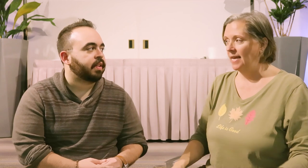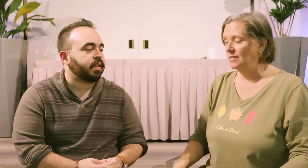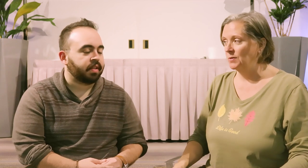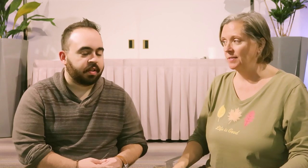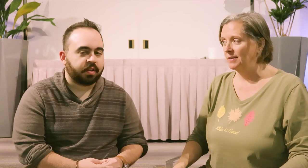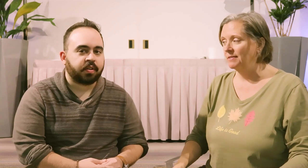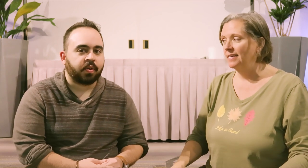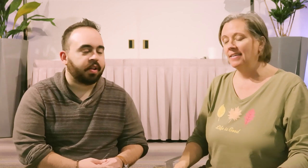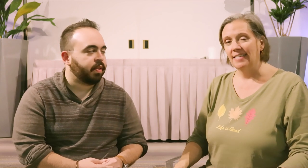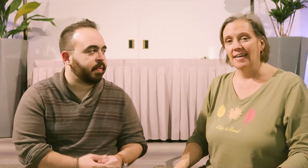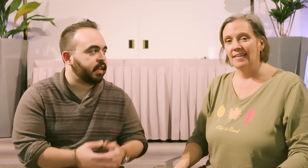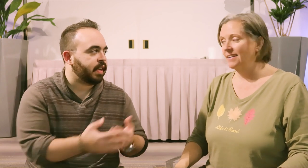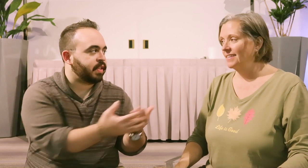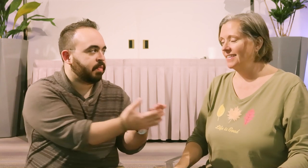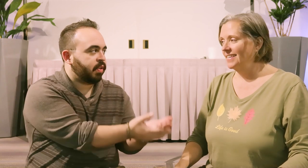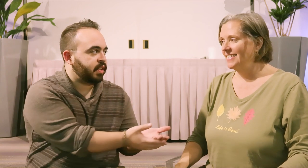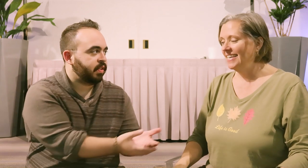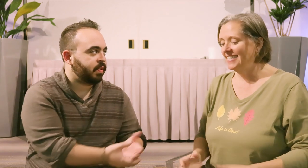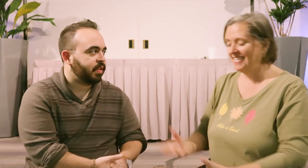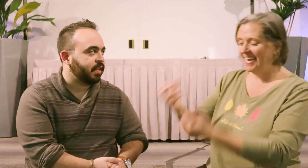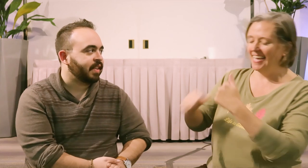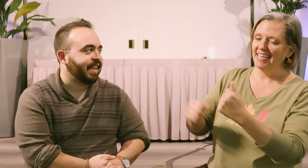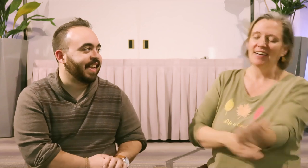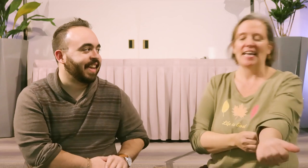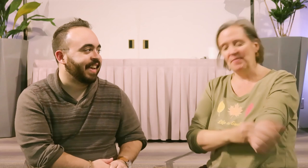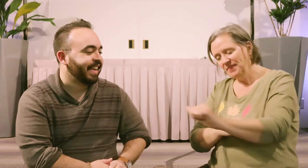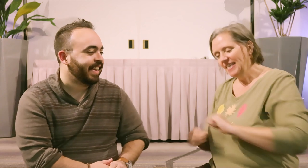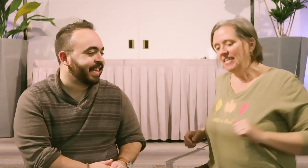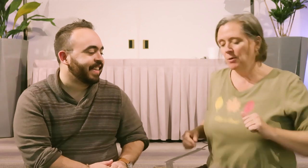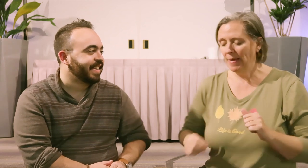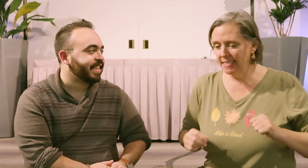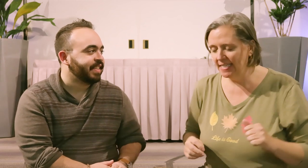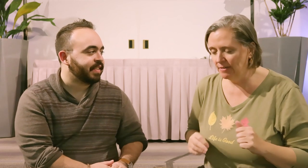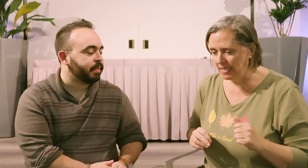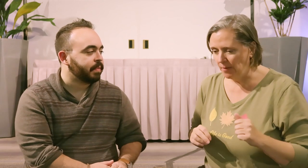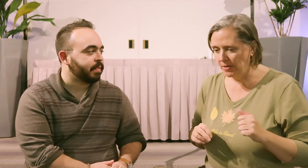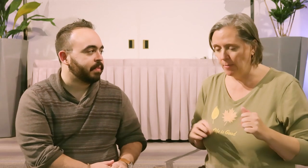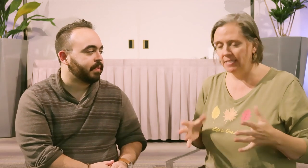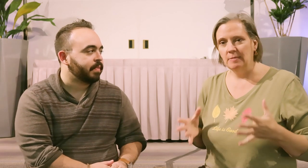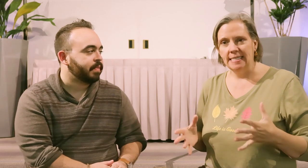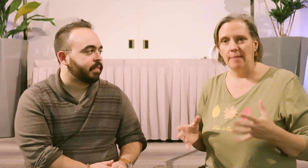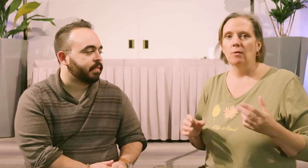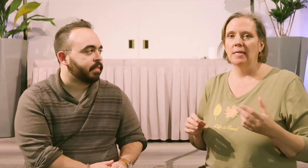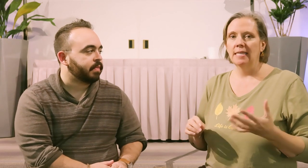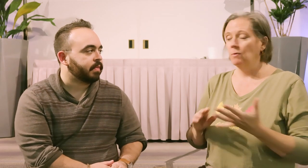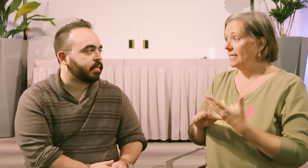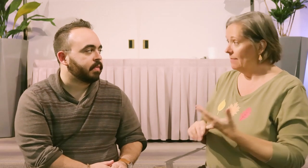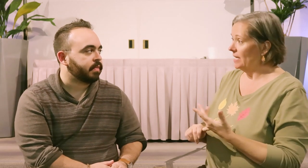-handed tool so. Cool, yeah. I'm gonna toss the ball to you. yay! Okay so basically there's a couple of steps to tapping. One is that you want to name the